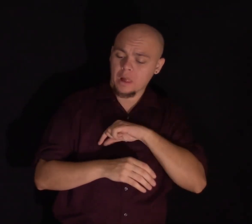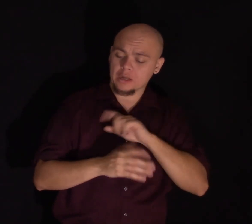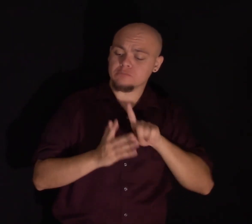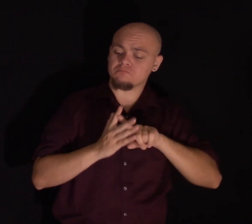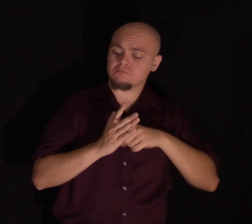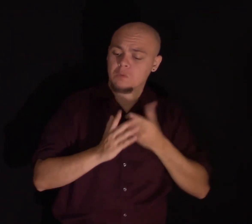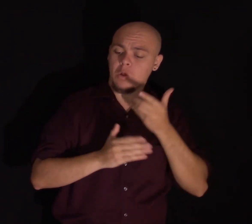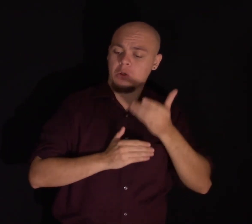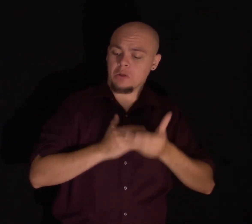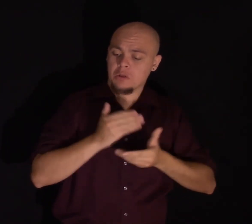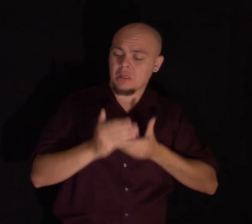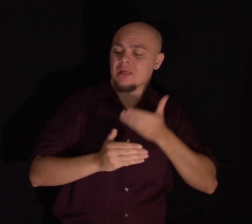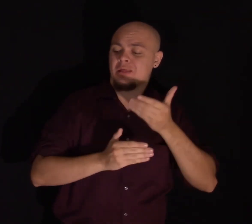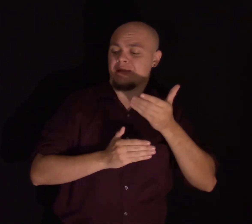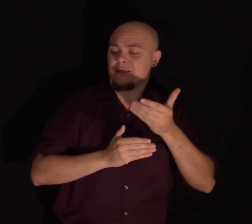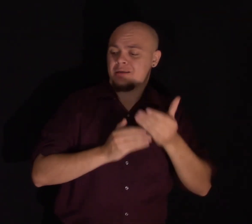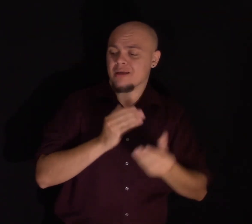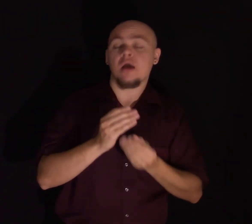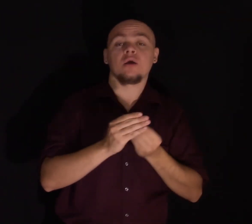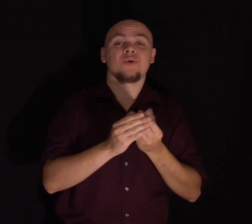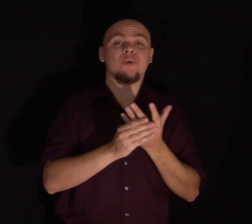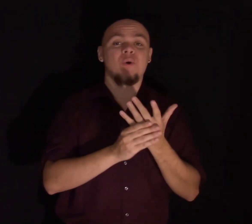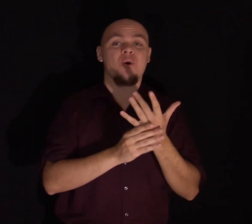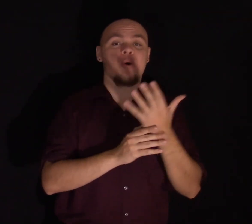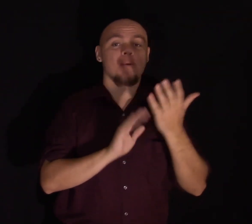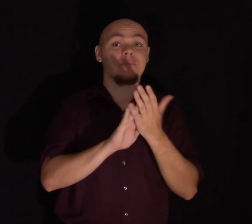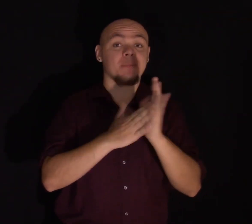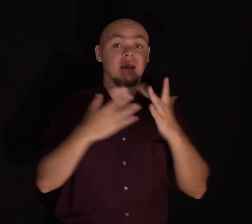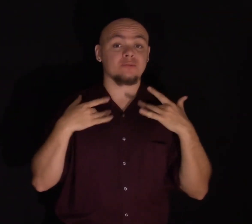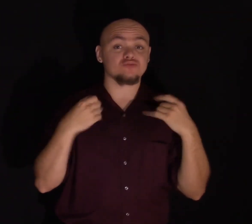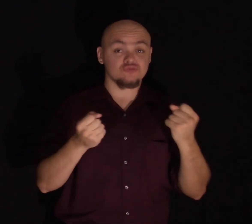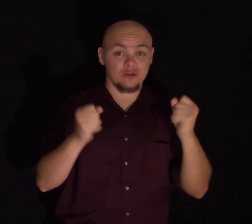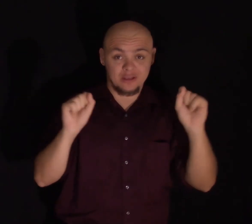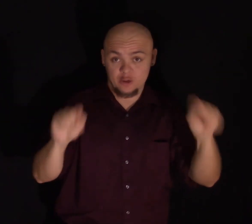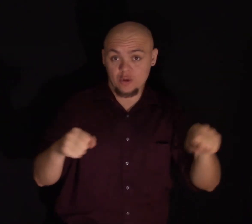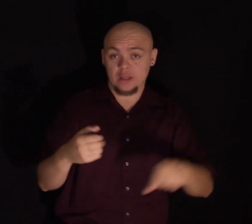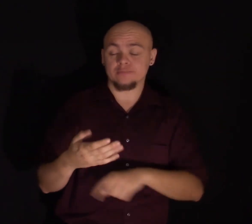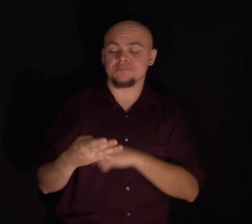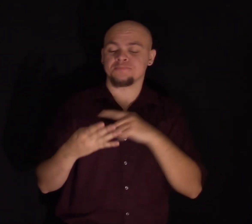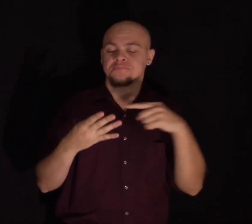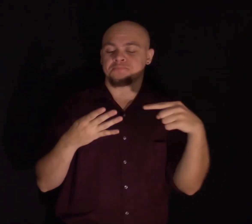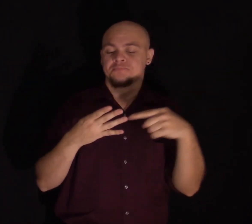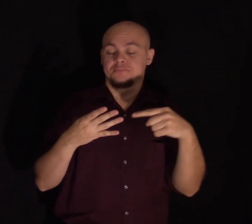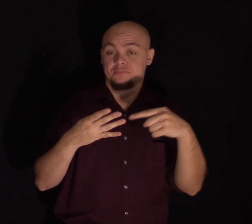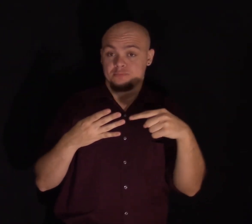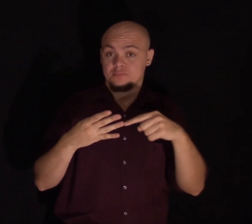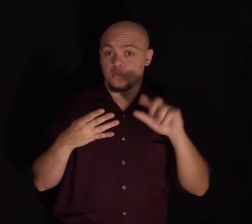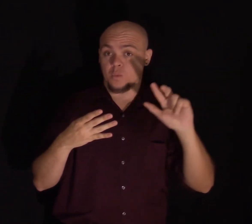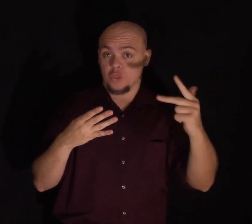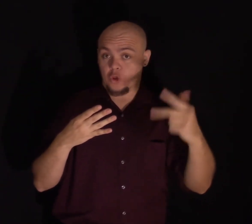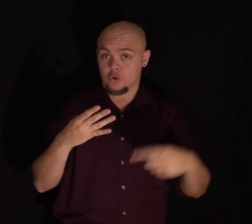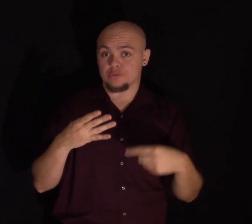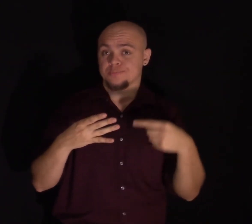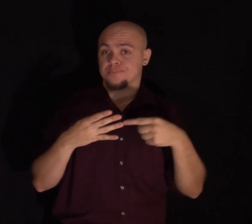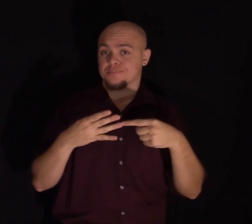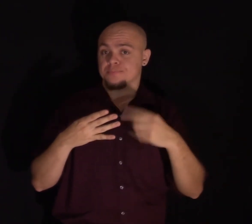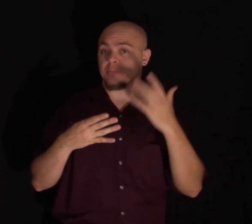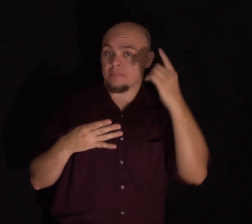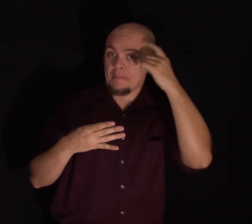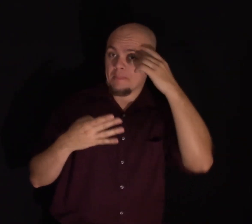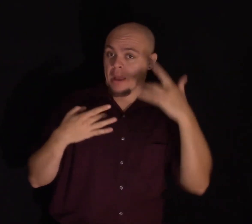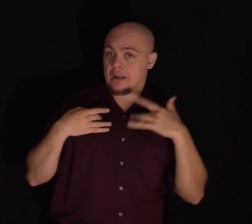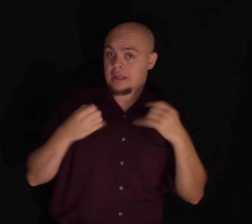can flourish and become stronger. The third pillar of a healthy mind